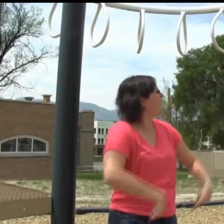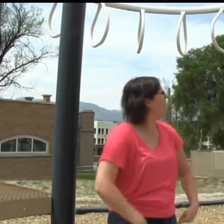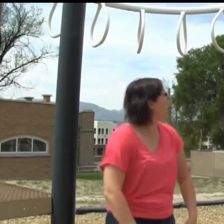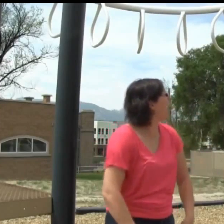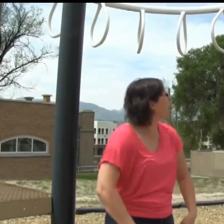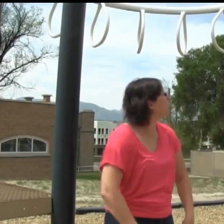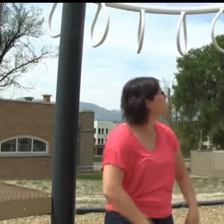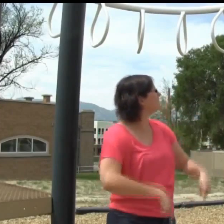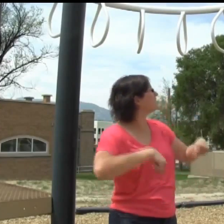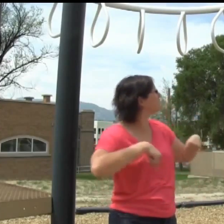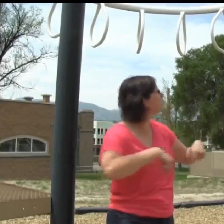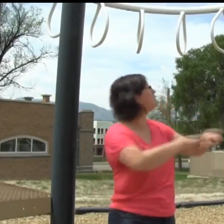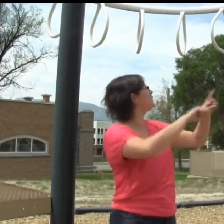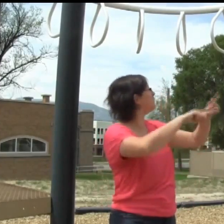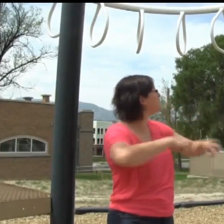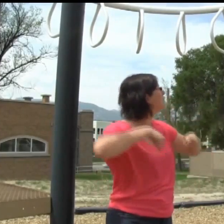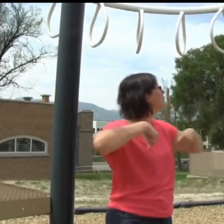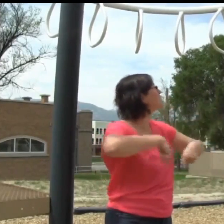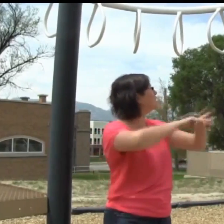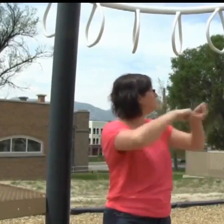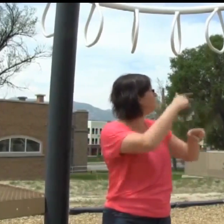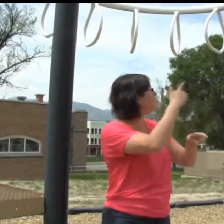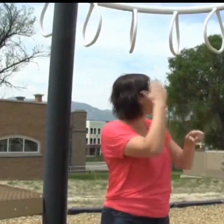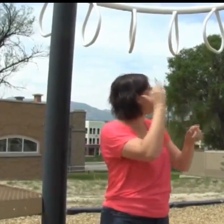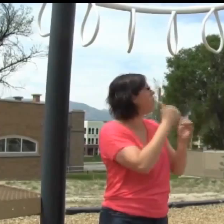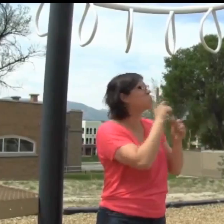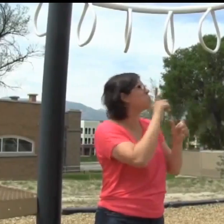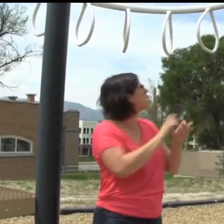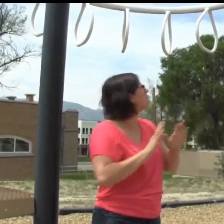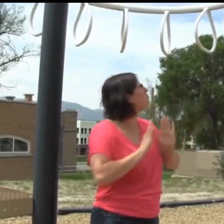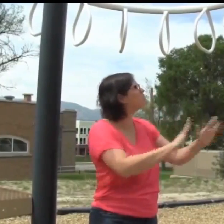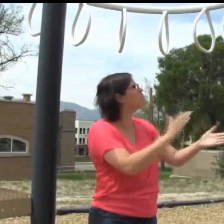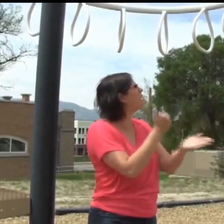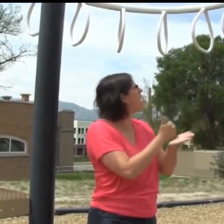You know how to do it that way? You know how to kick your legs and pump?